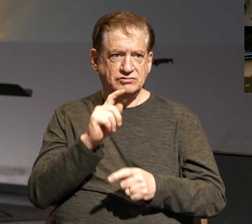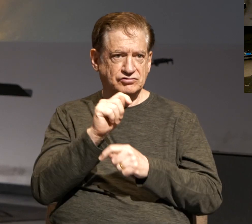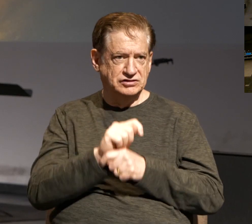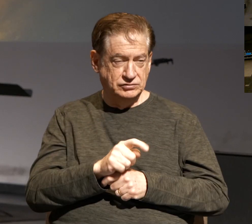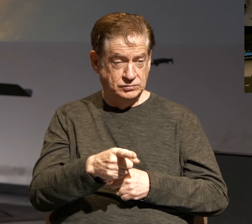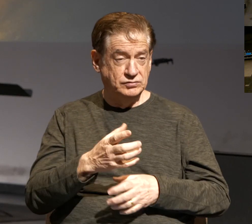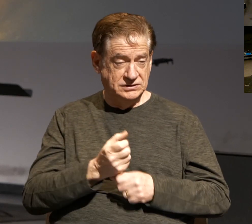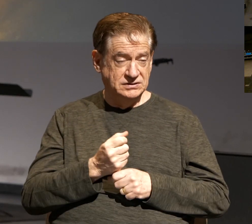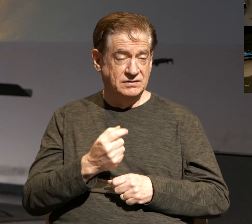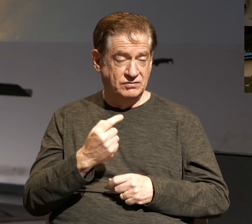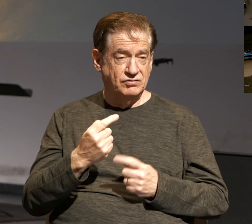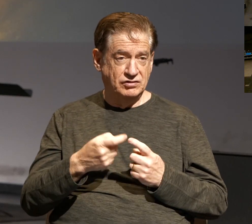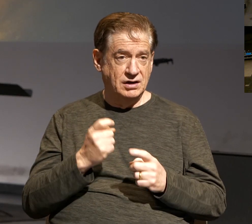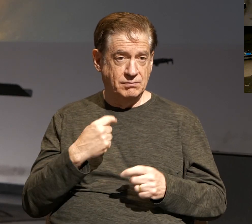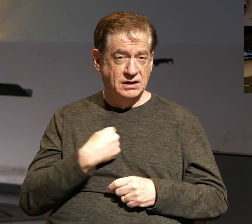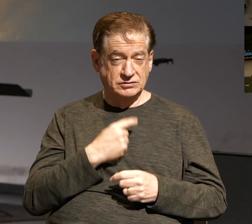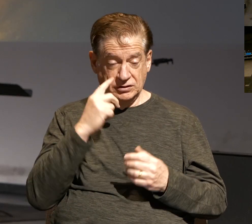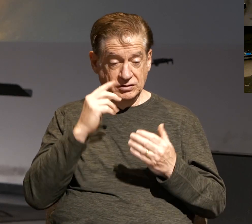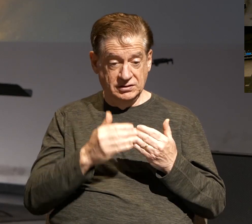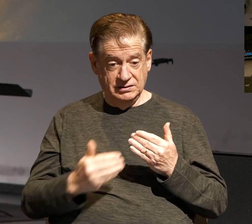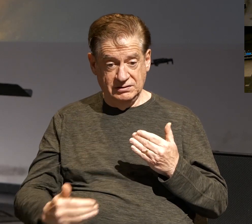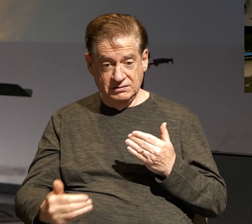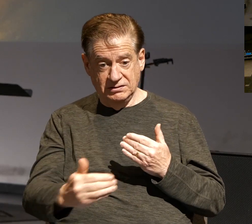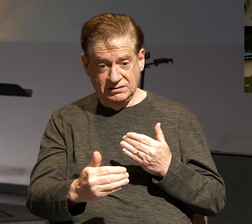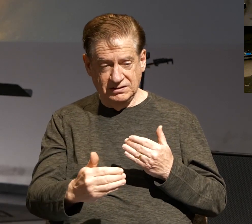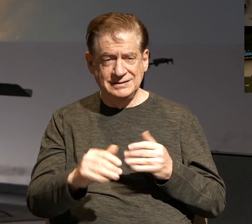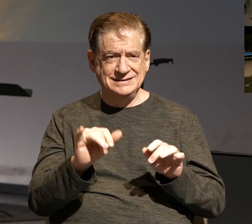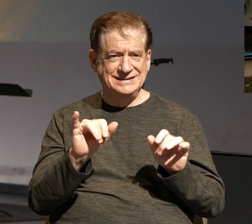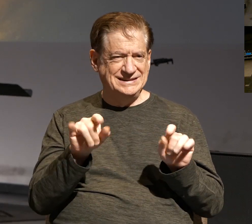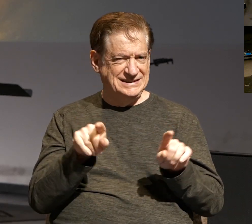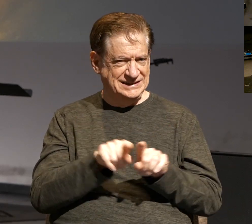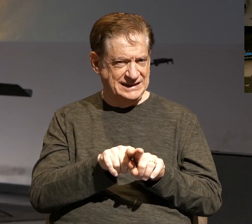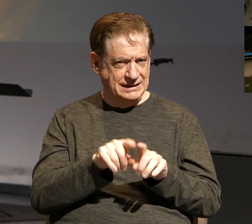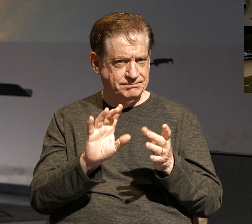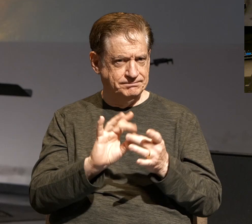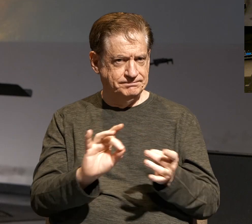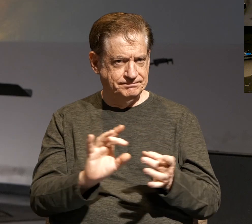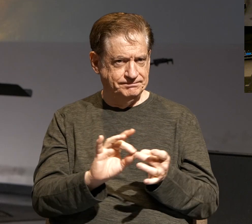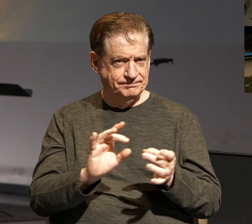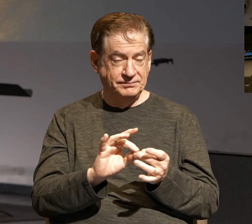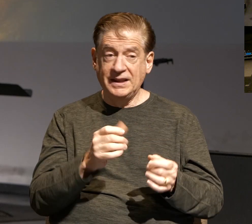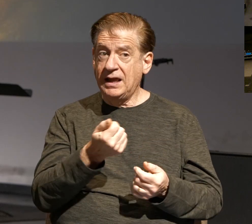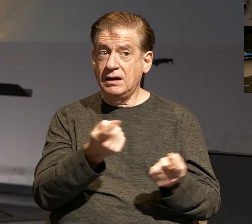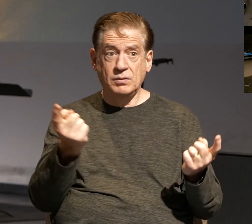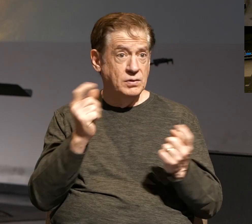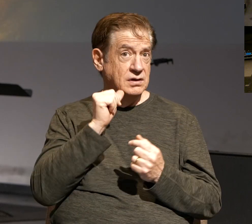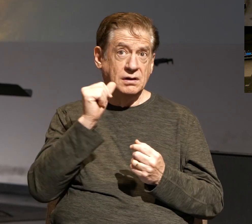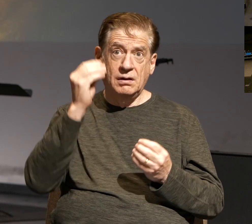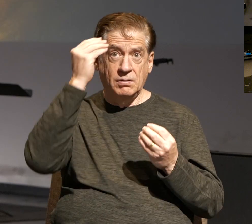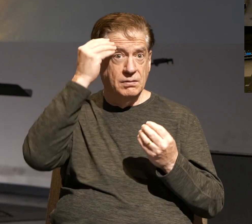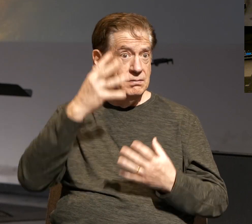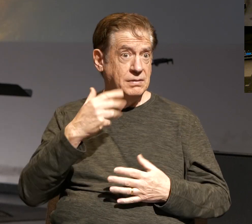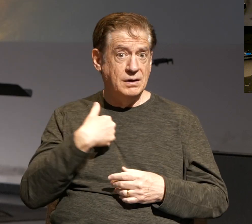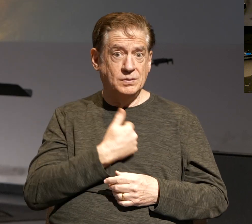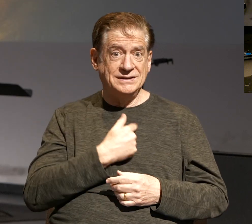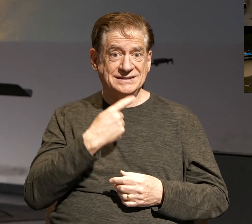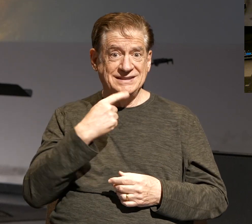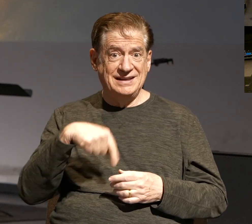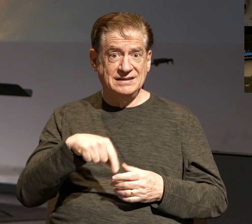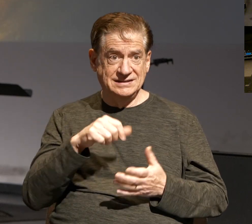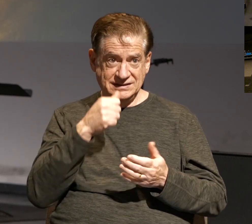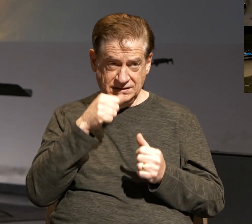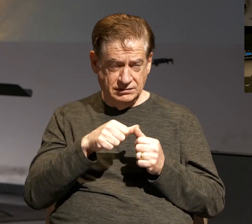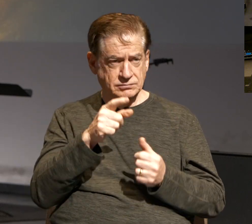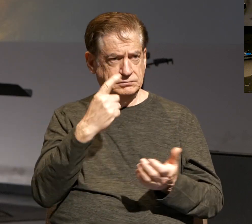Now, looking ahead a few verses, you see the same verbiage in verse 14. If anyone does not obey what we say in this letter, take